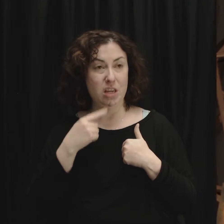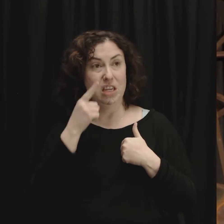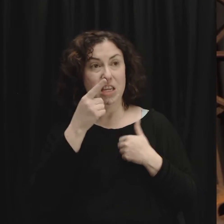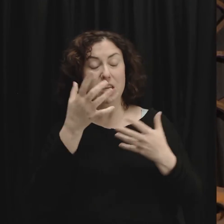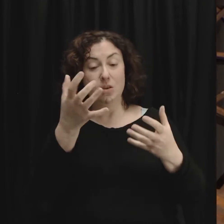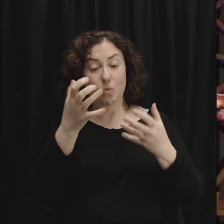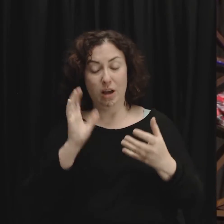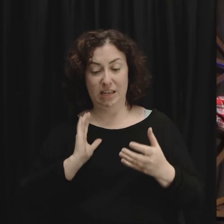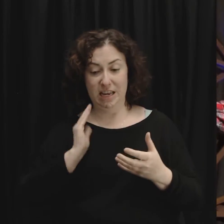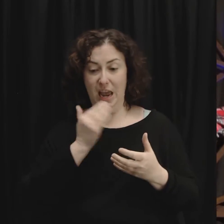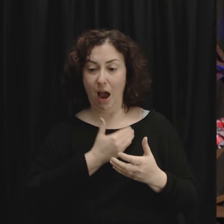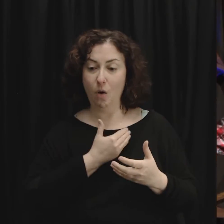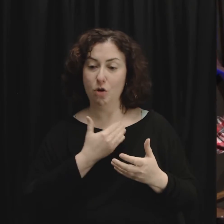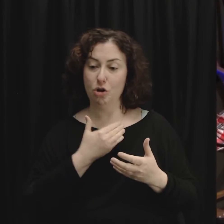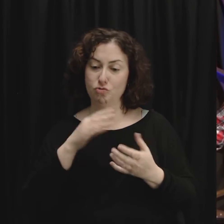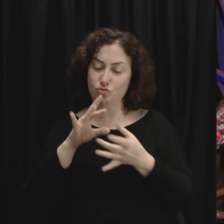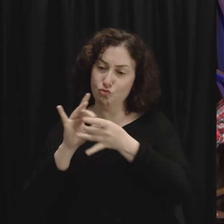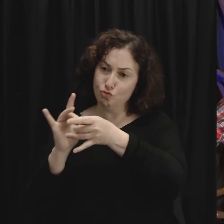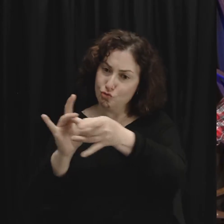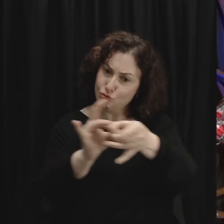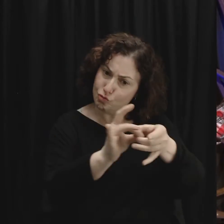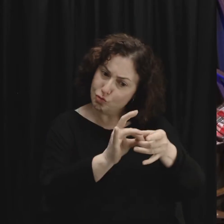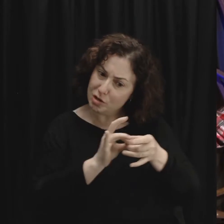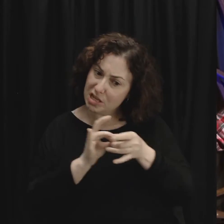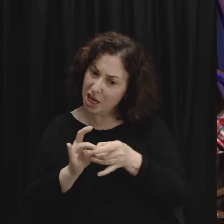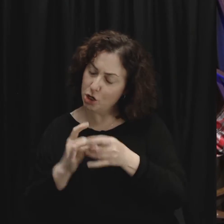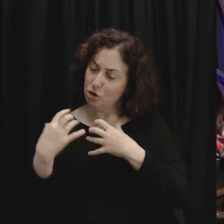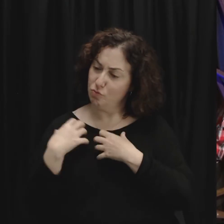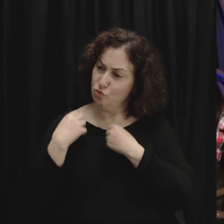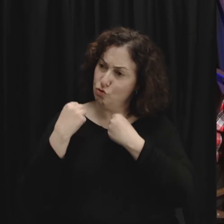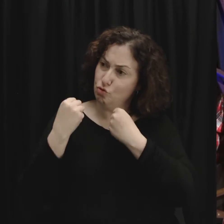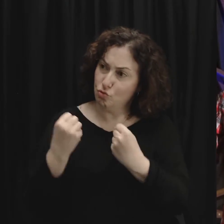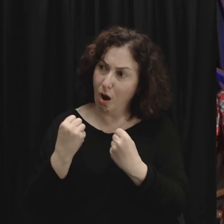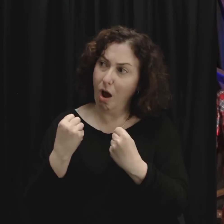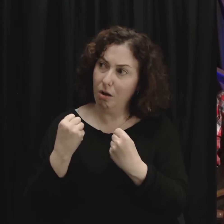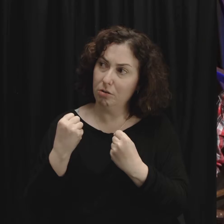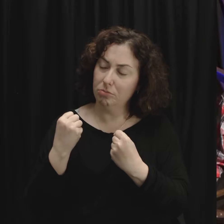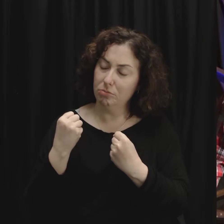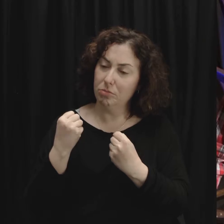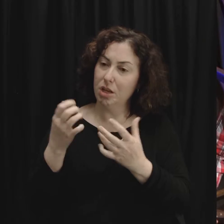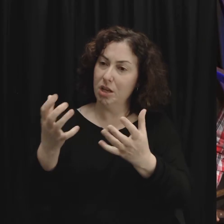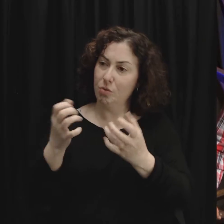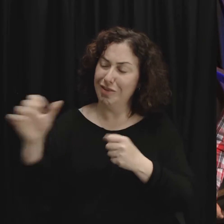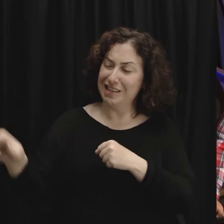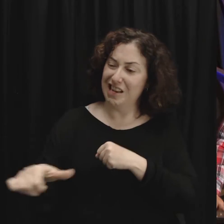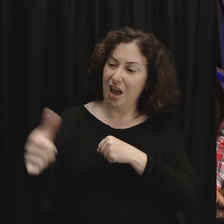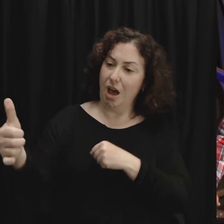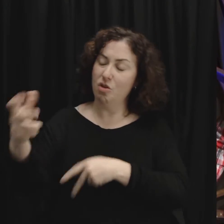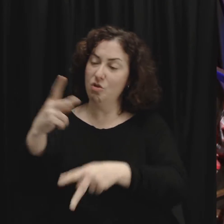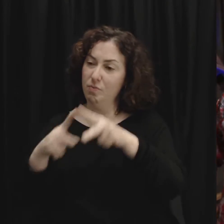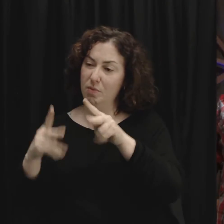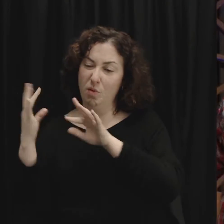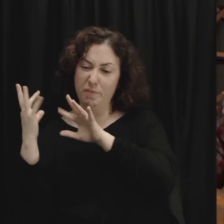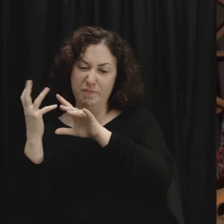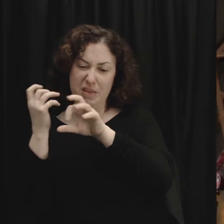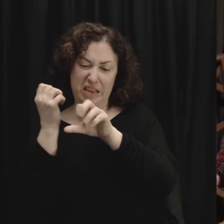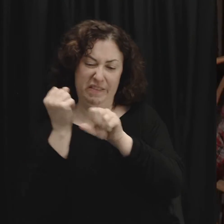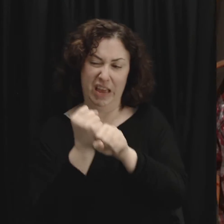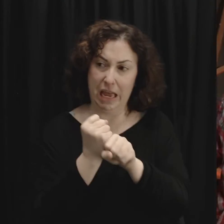solid and so healthy that others would be drawn to us, that our lives would attract not only